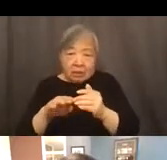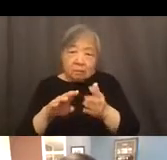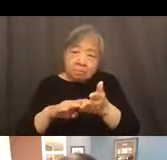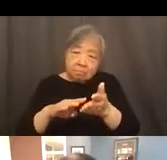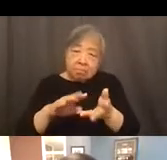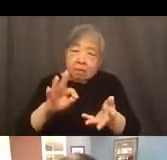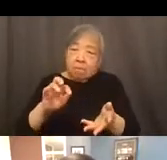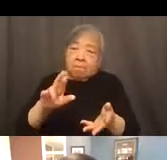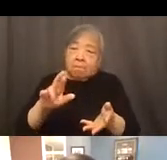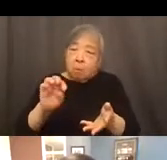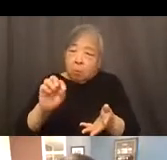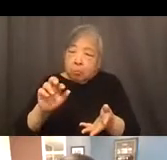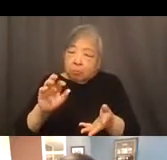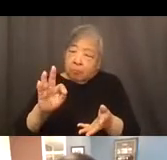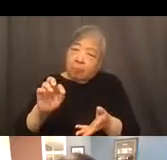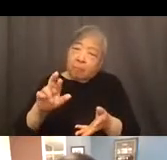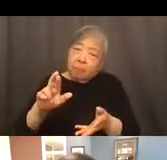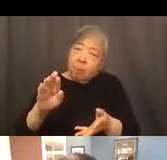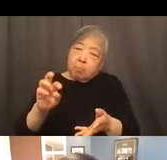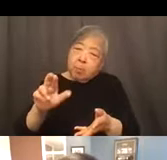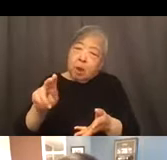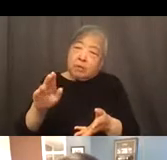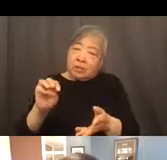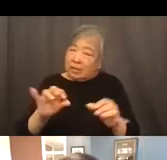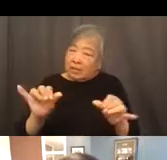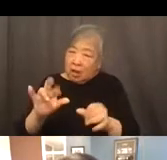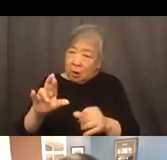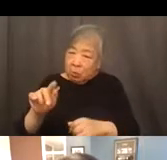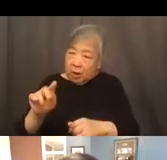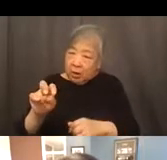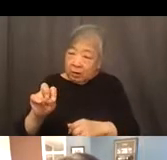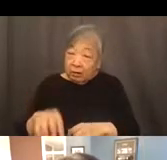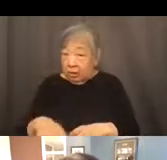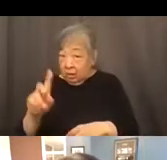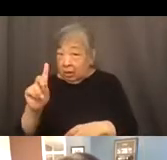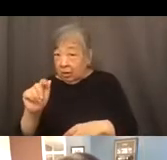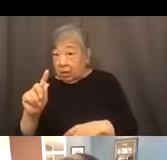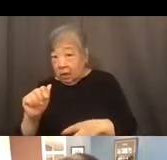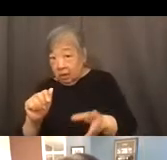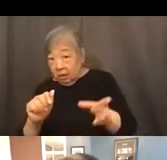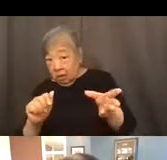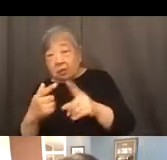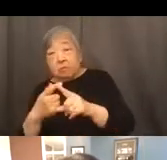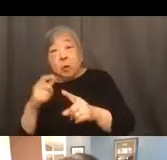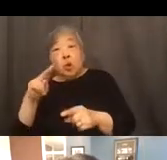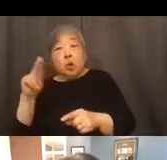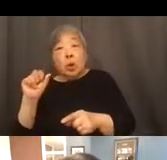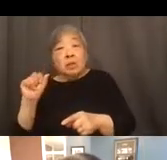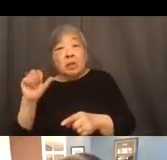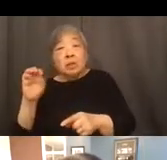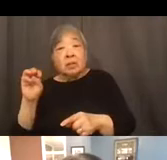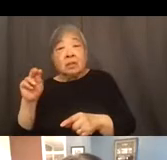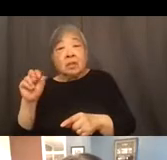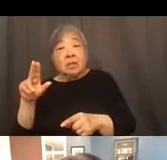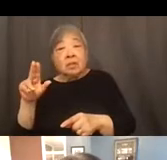rate. So this data that I'm showing you right now is from the U.S. Census data from the Pulse